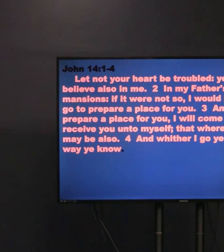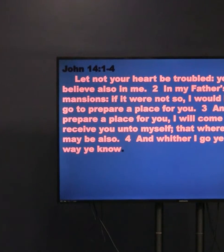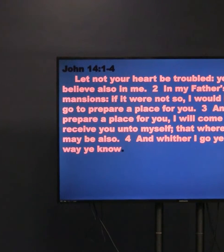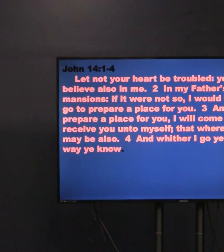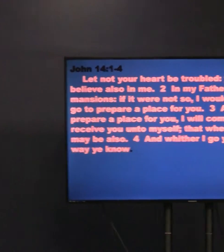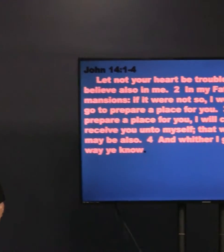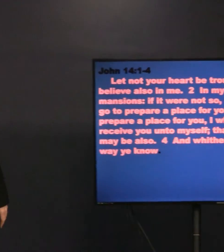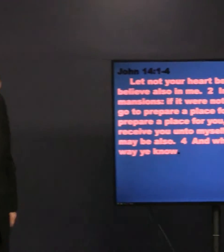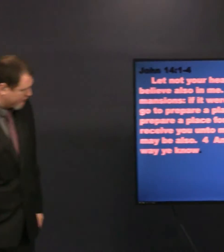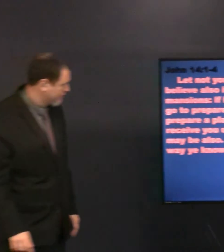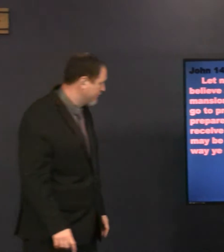hold on a minute.